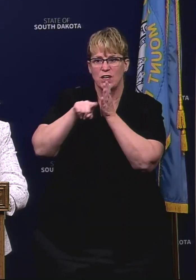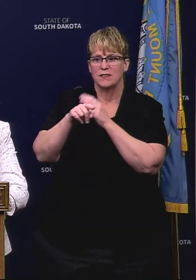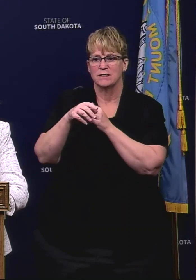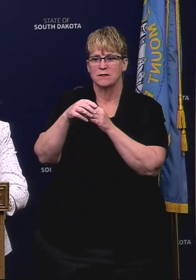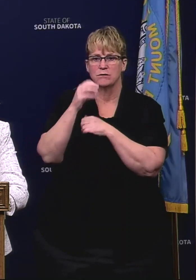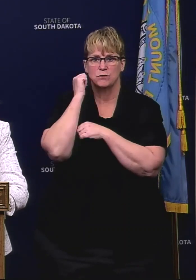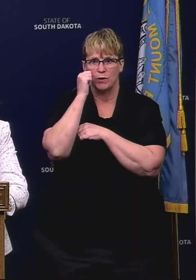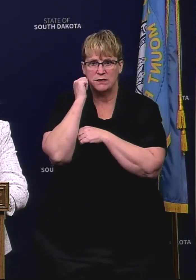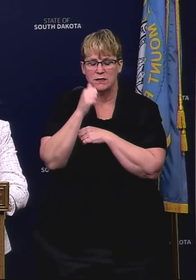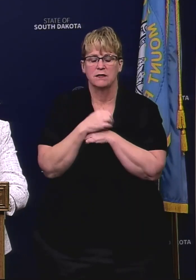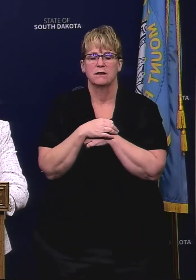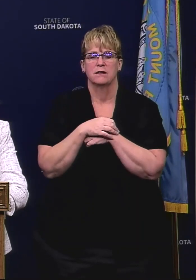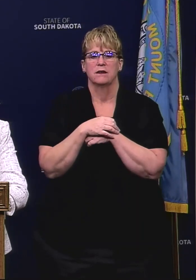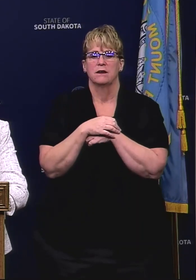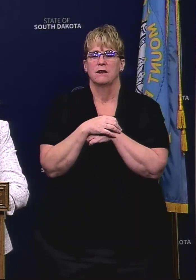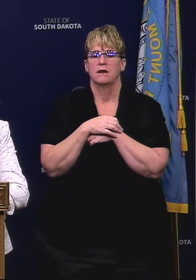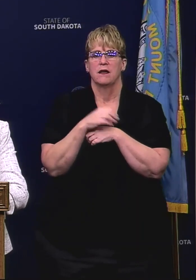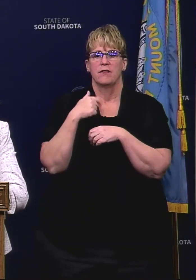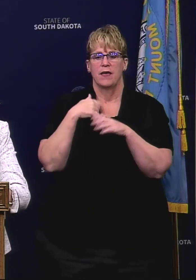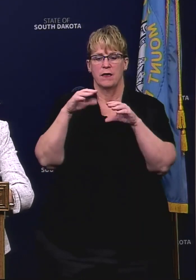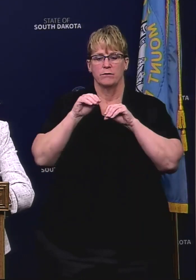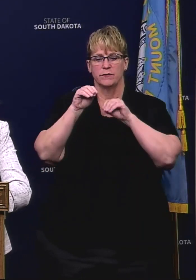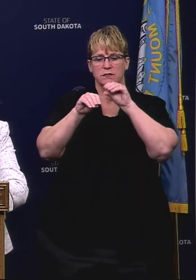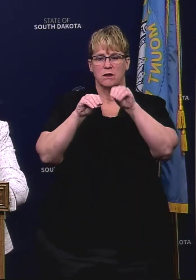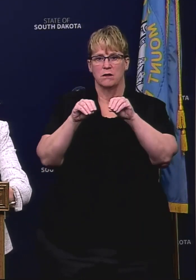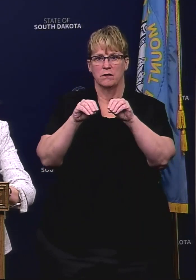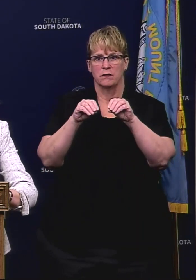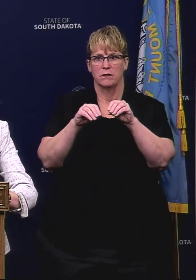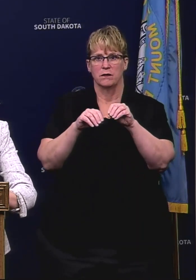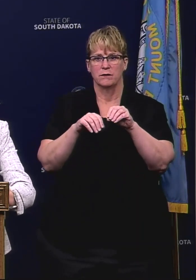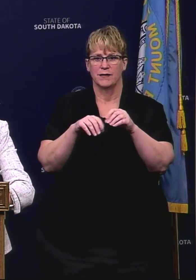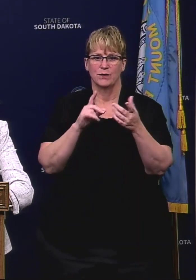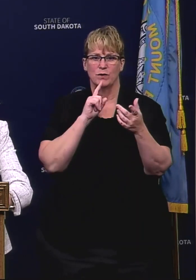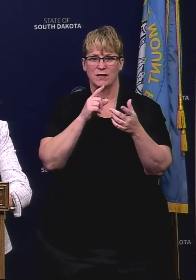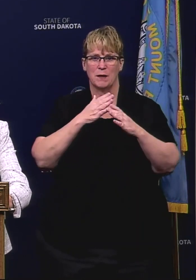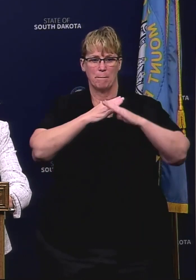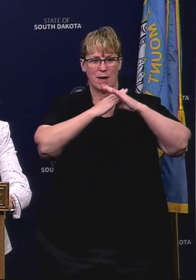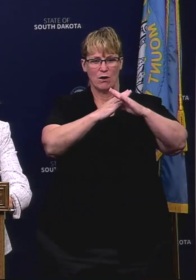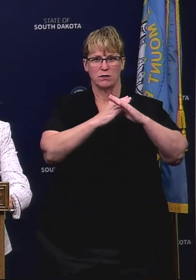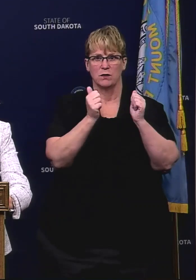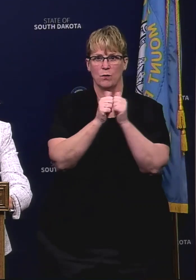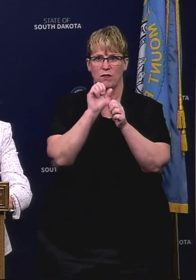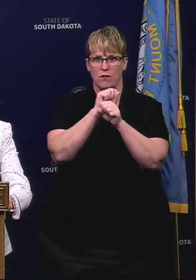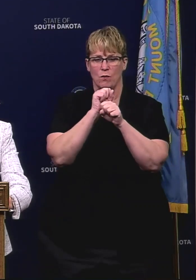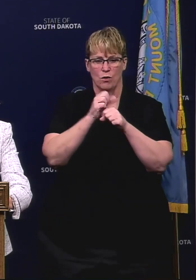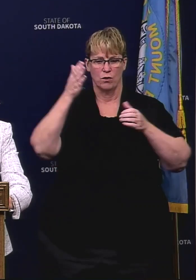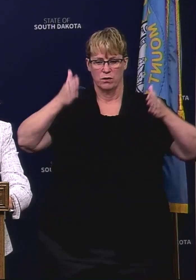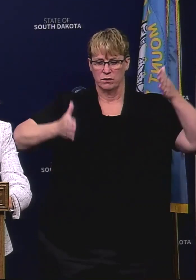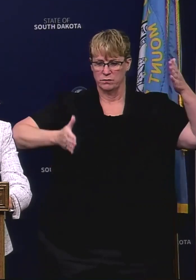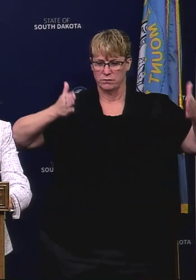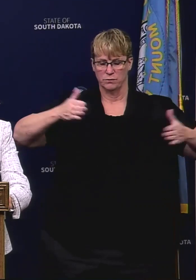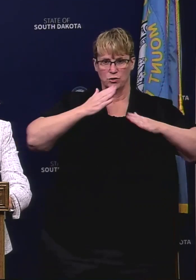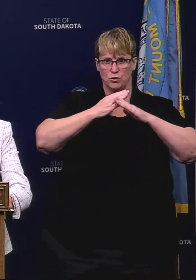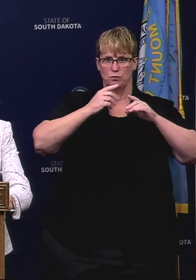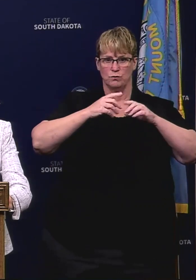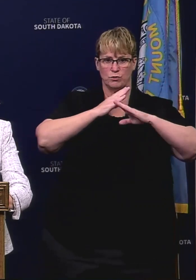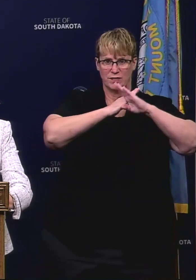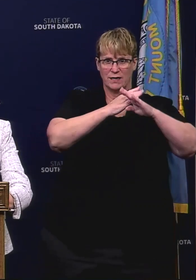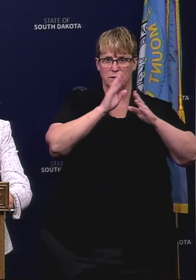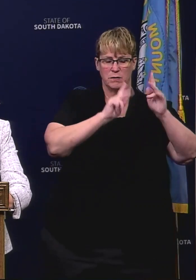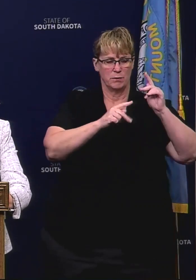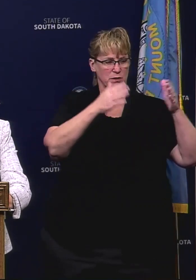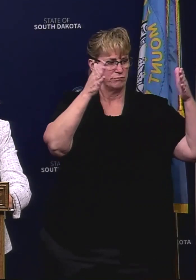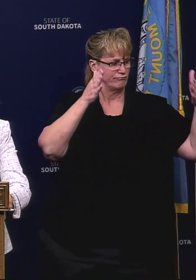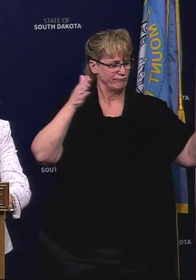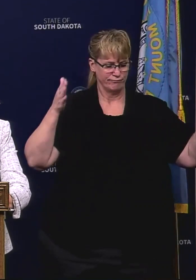with their workforce. They've installed physical barriers between workstations to help protect folks. We've been